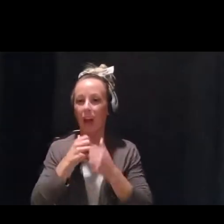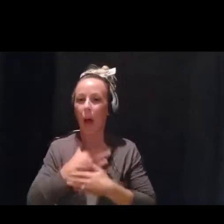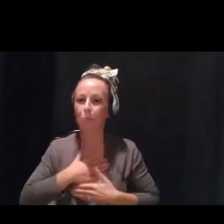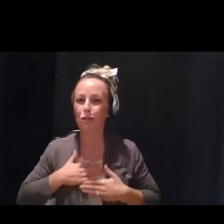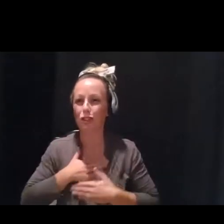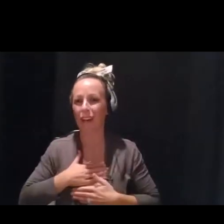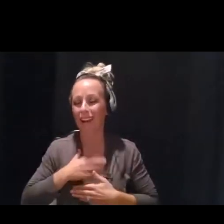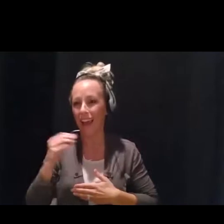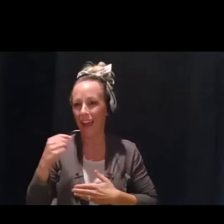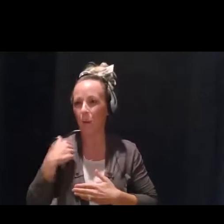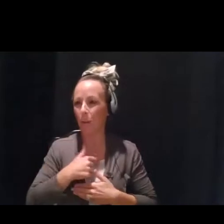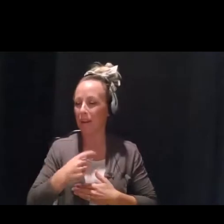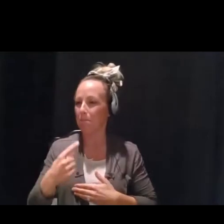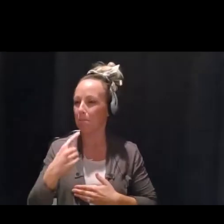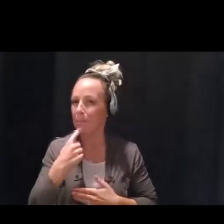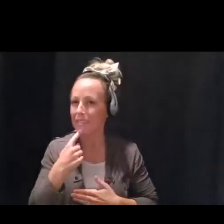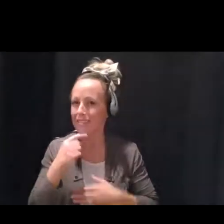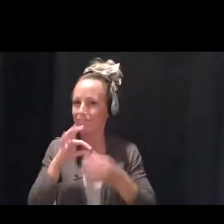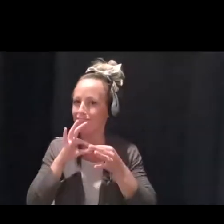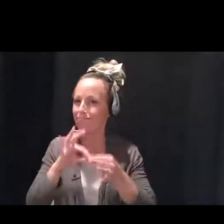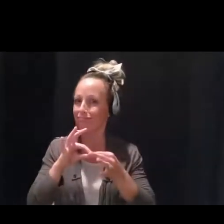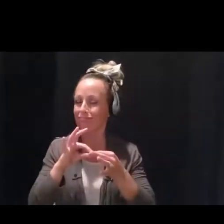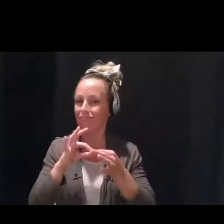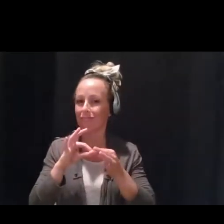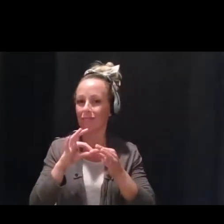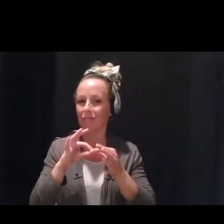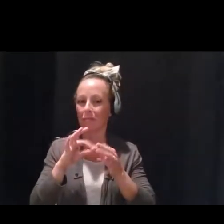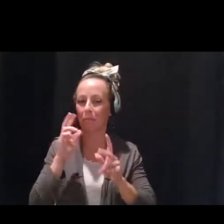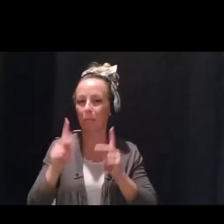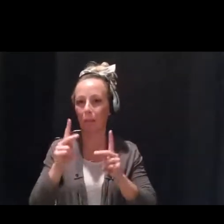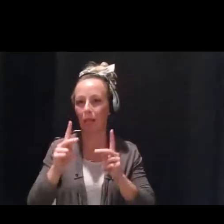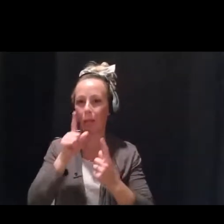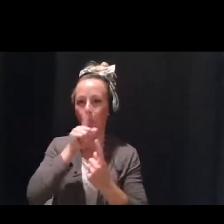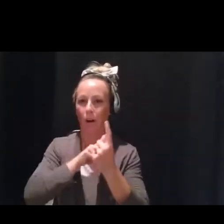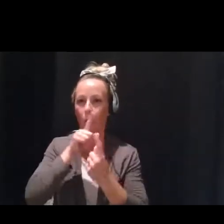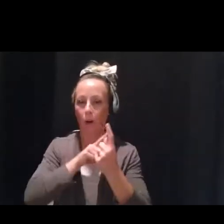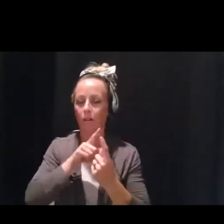that connection with us and being able to see us in person. And we are, too.